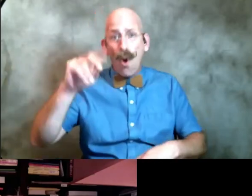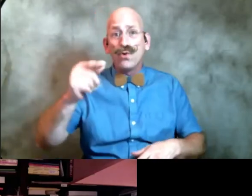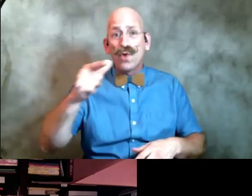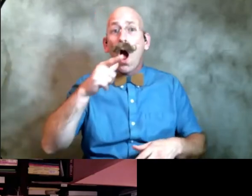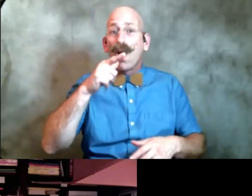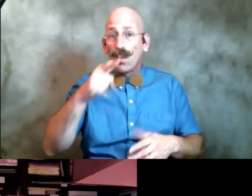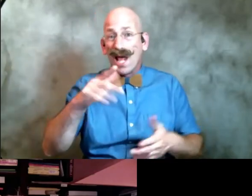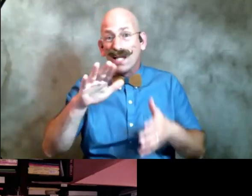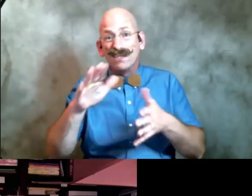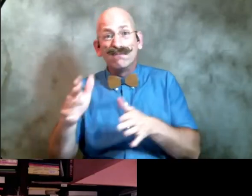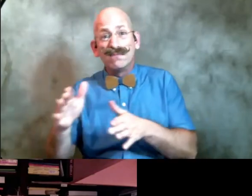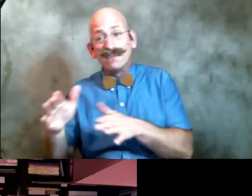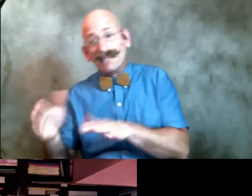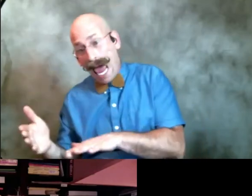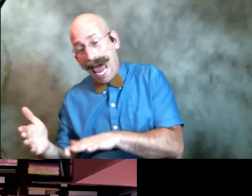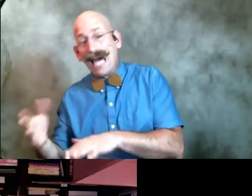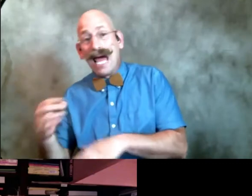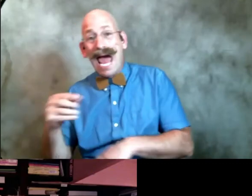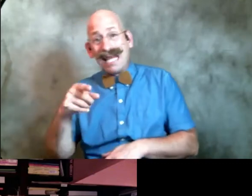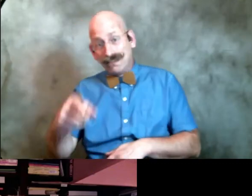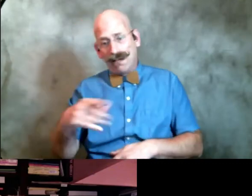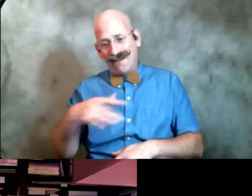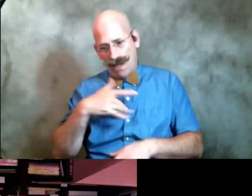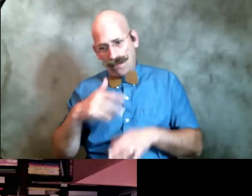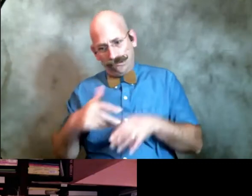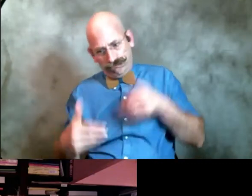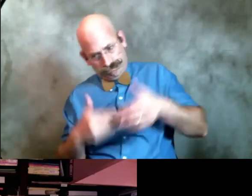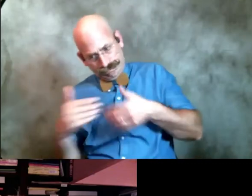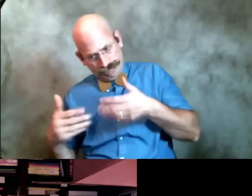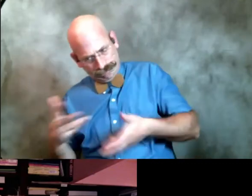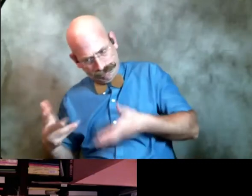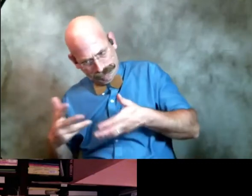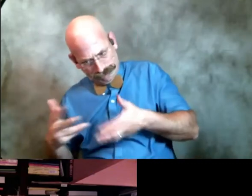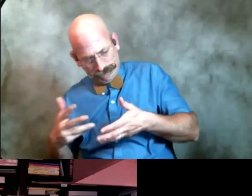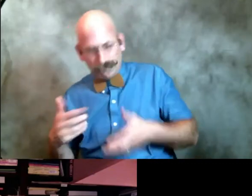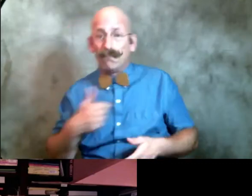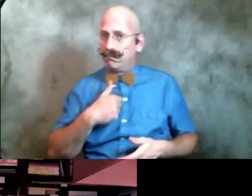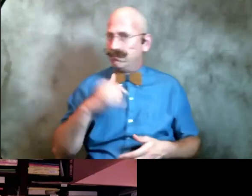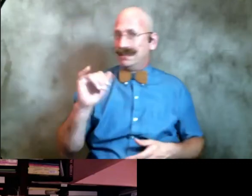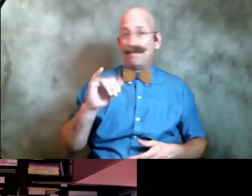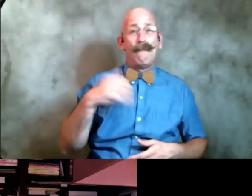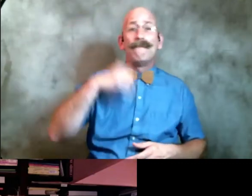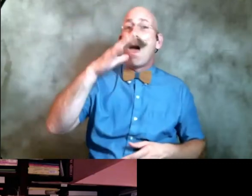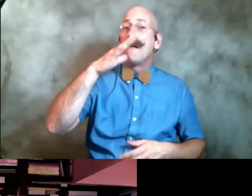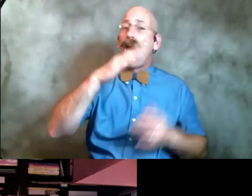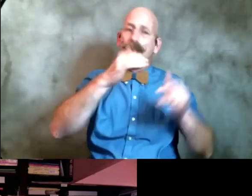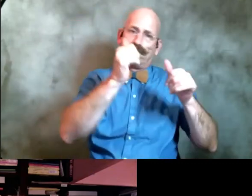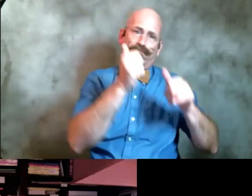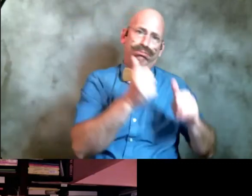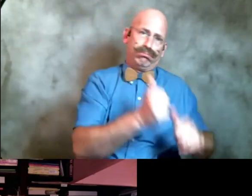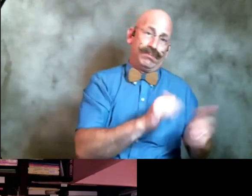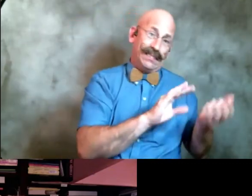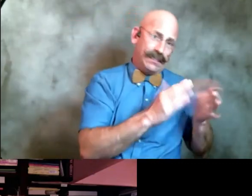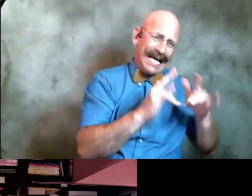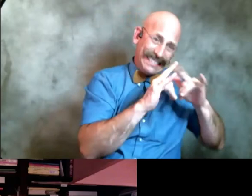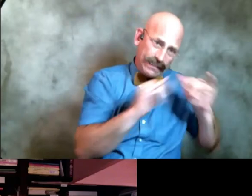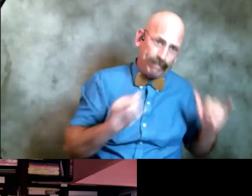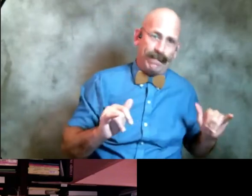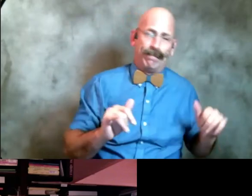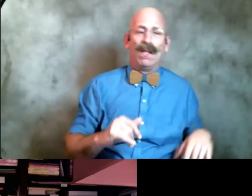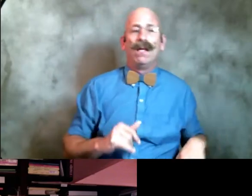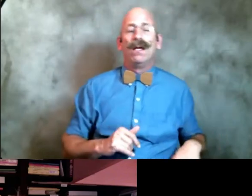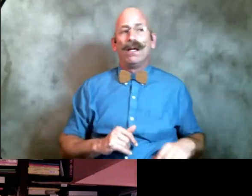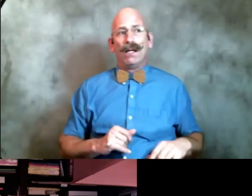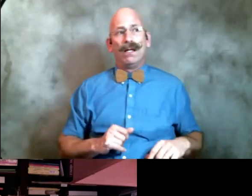kind of purgatory for him and purgatory for us and my mom was dying at the same time and she was in